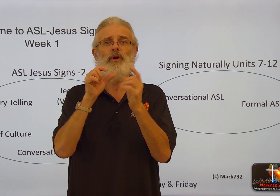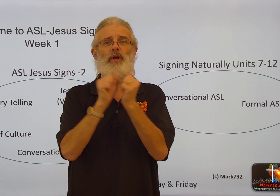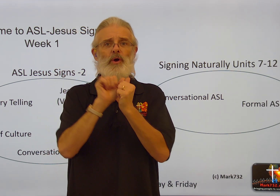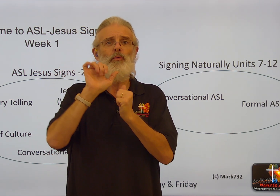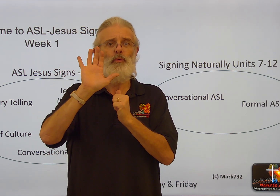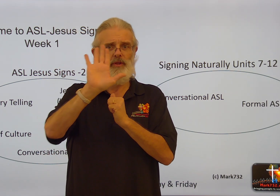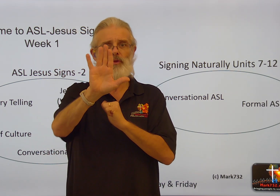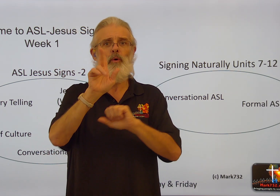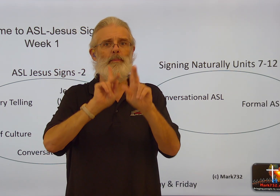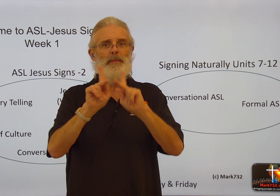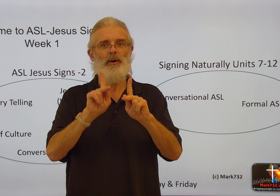with your people.